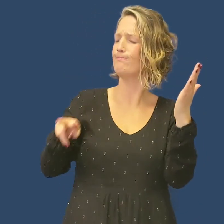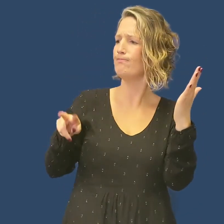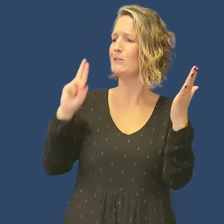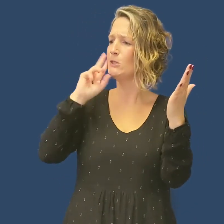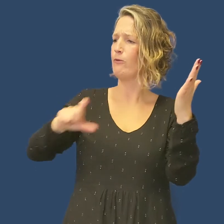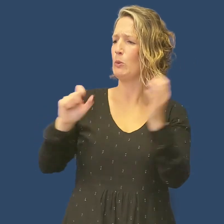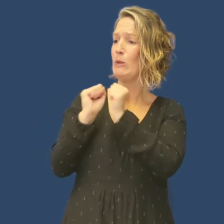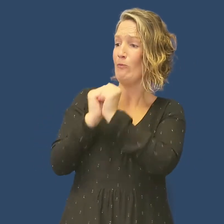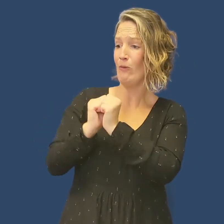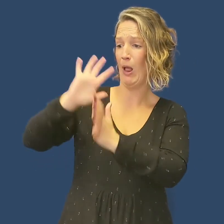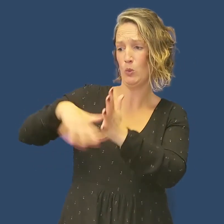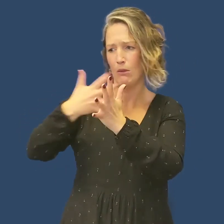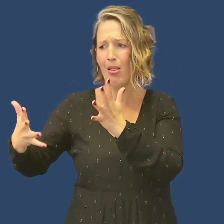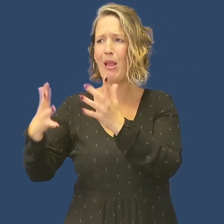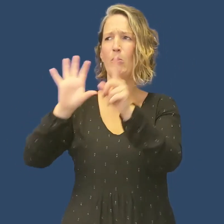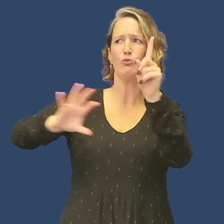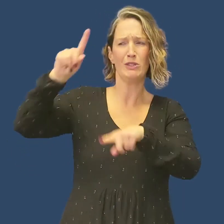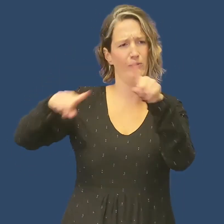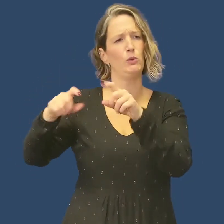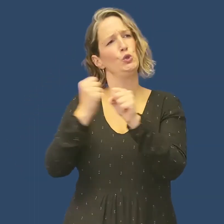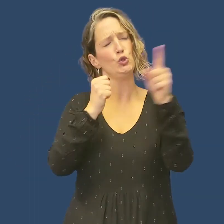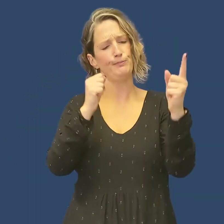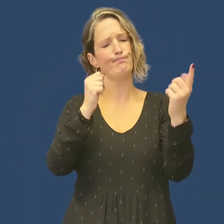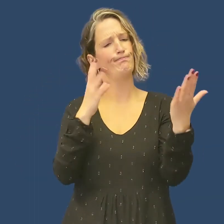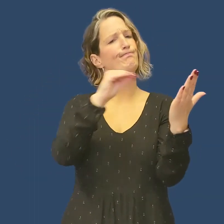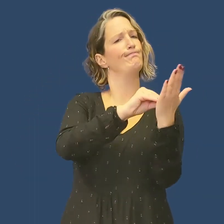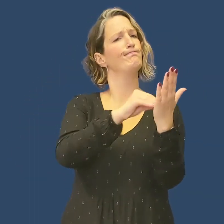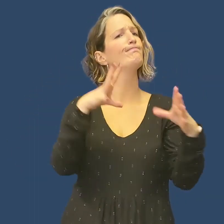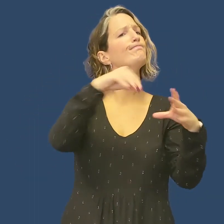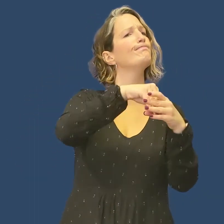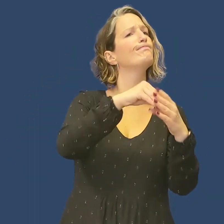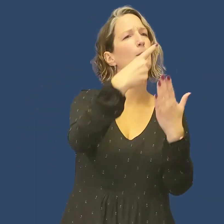language and its degree of variation and this should be reflected in policy decisions.